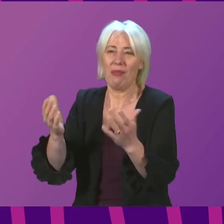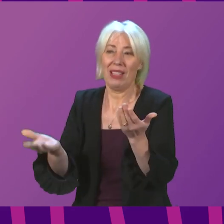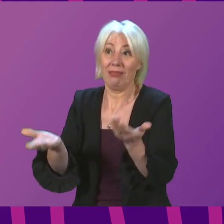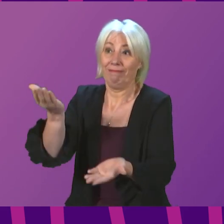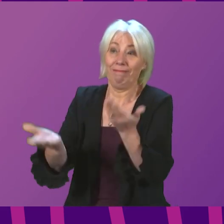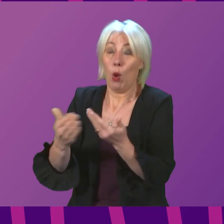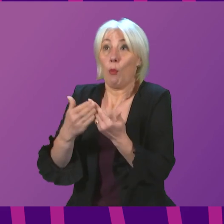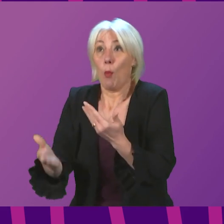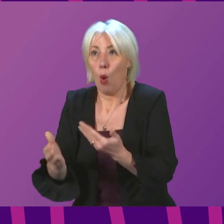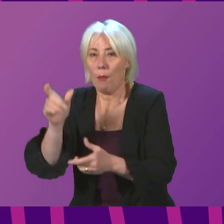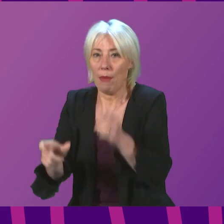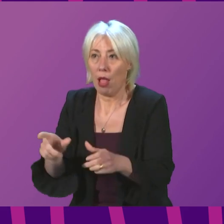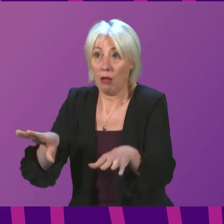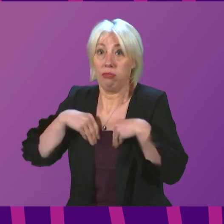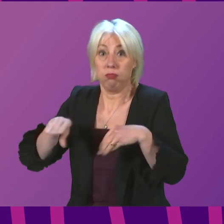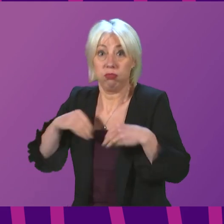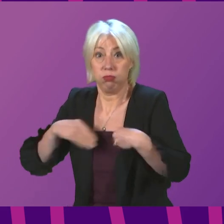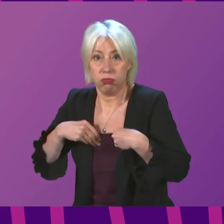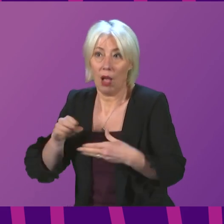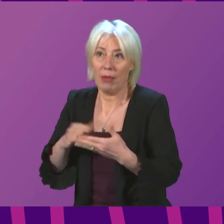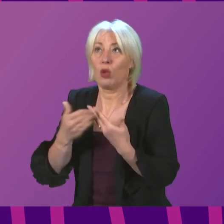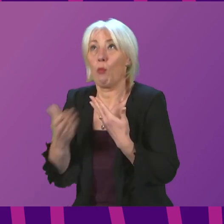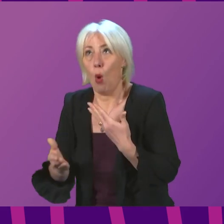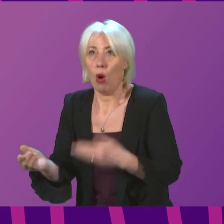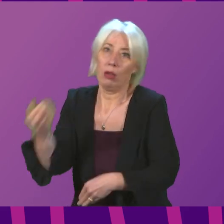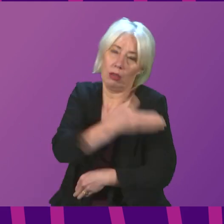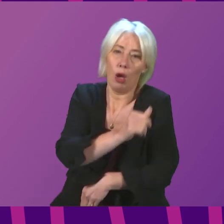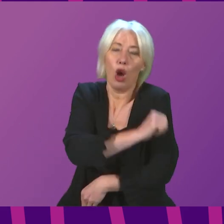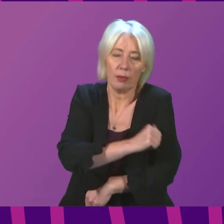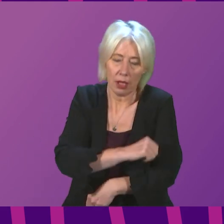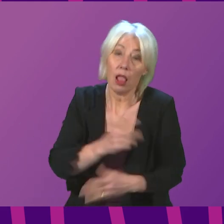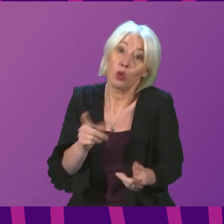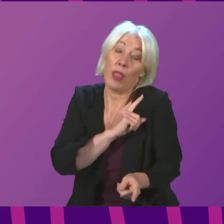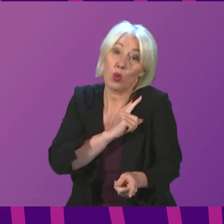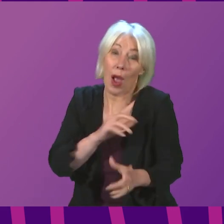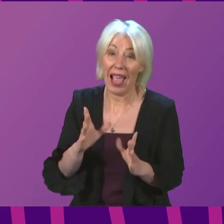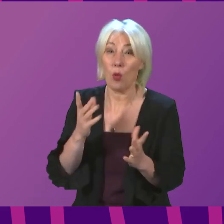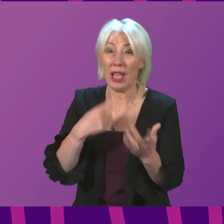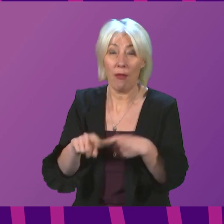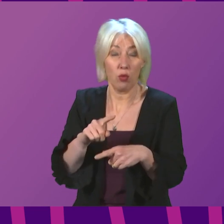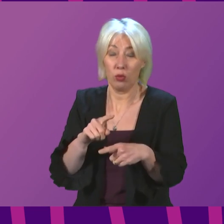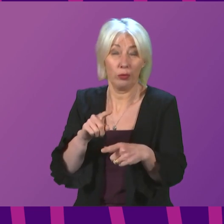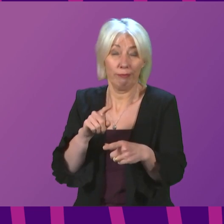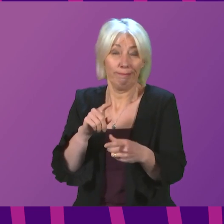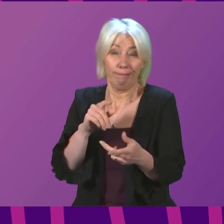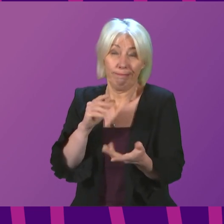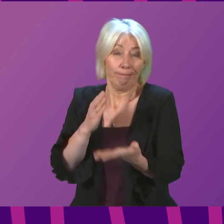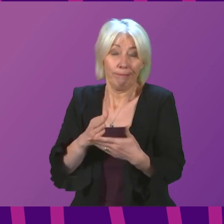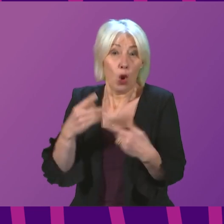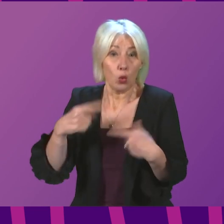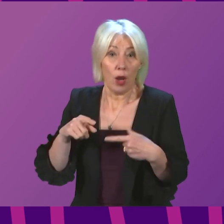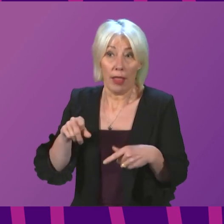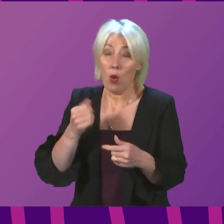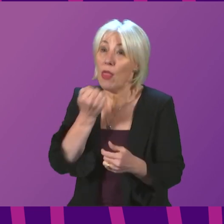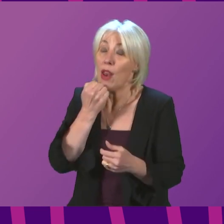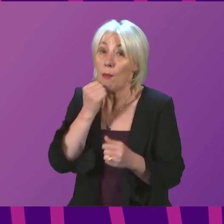number of people going into hospital overall. That is why it is really important that we do not allow the infection